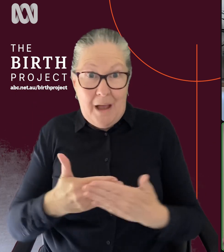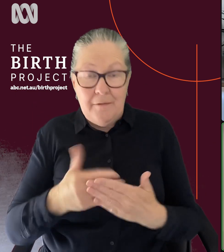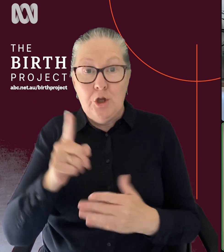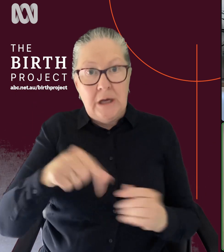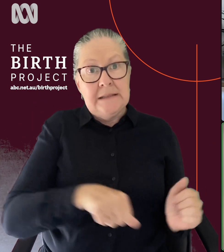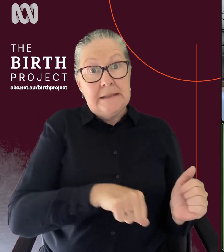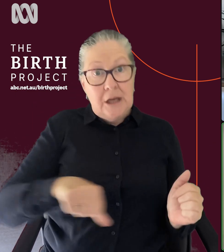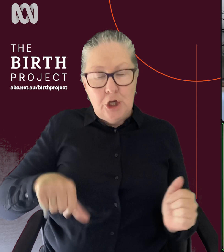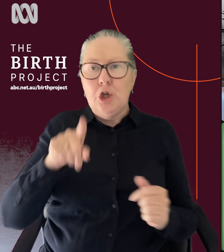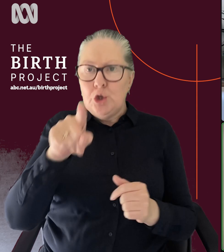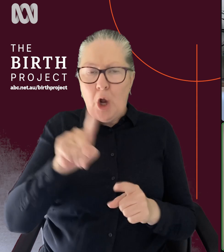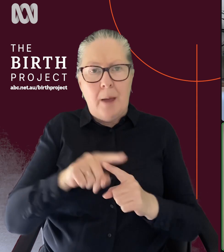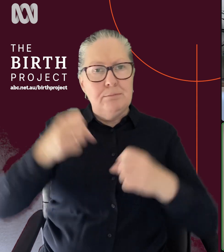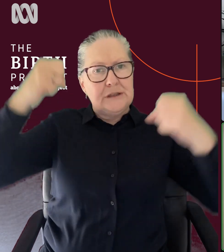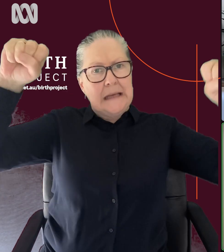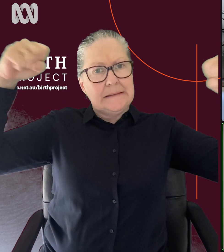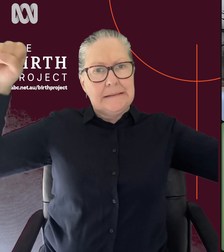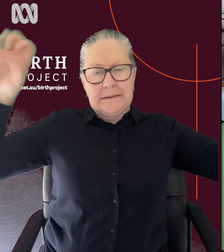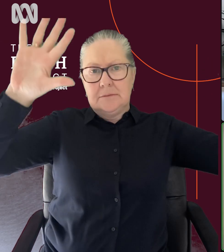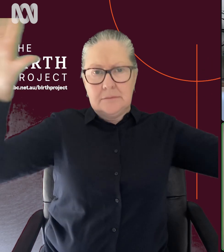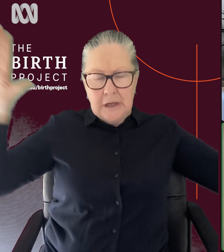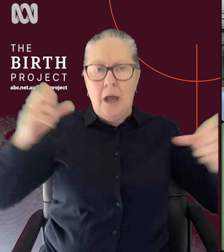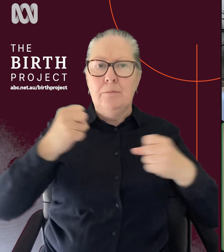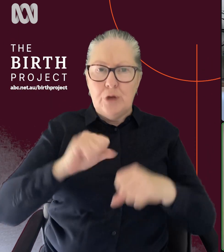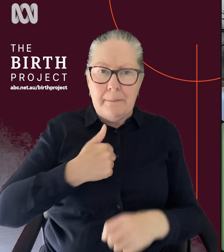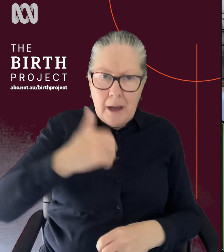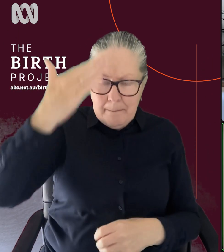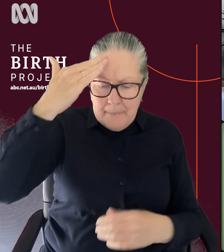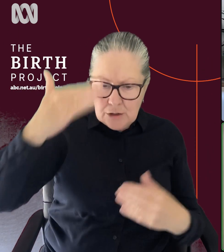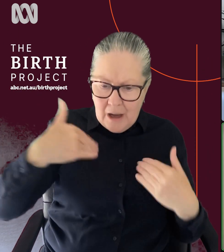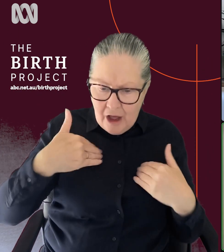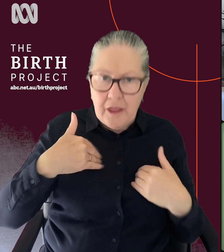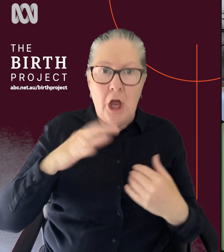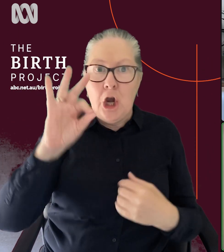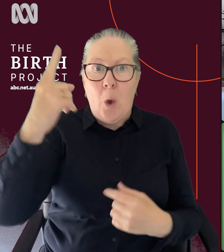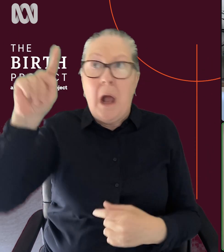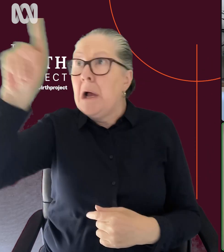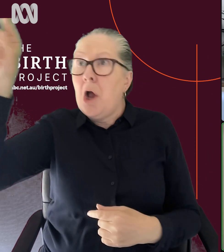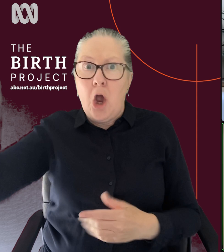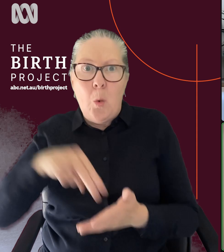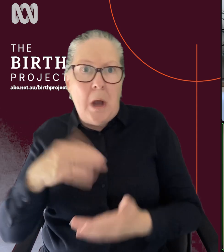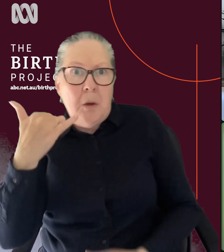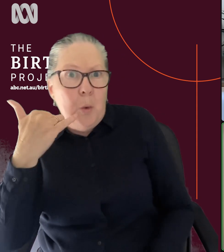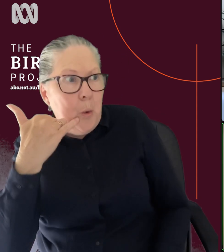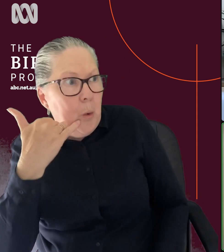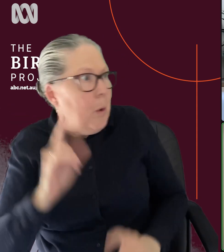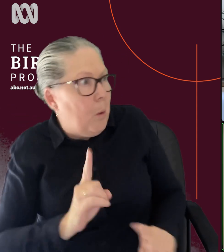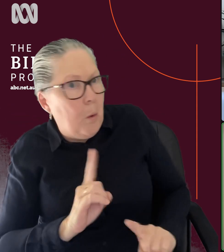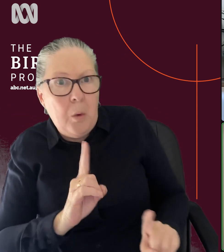protecting your birth space and your mental health that no one was like waiting by the phone or anything. You were in that kind of in-between stage of